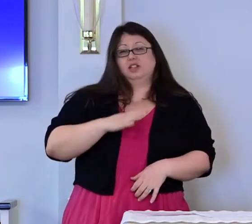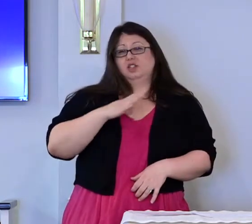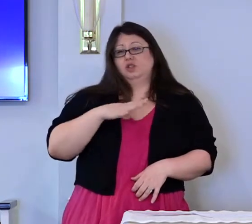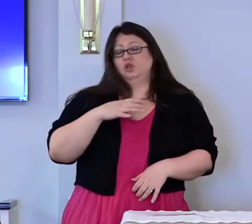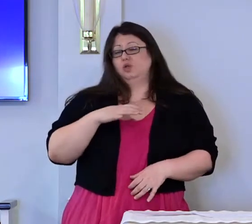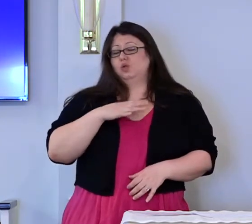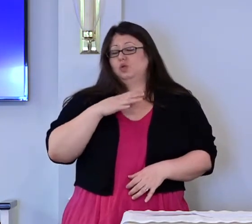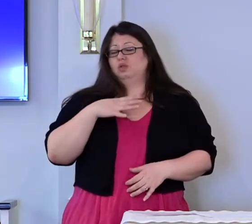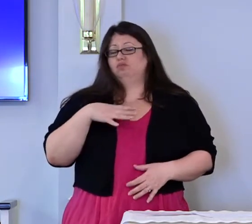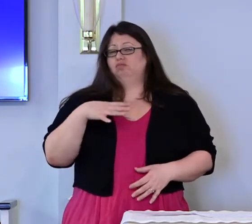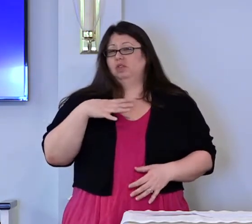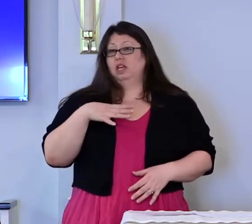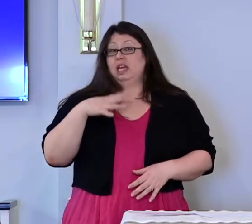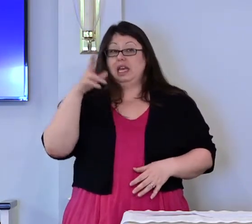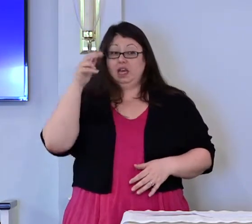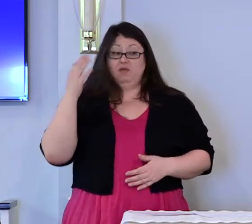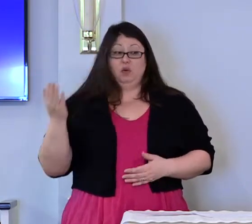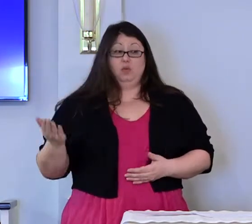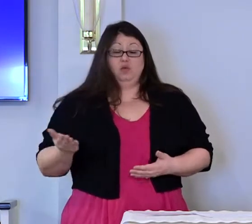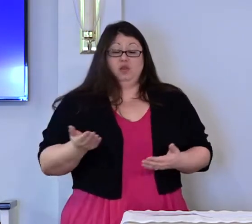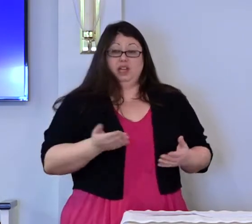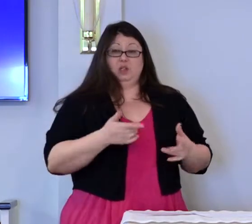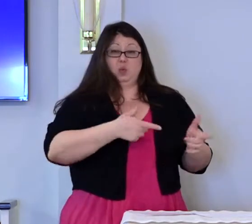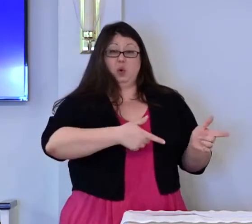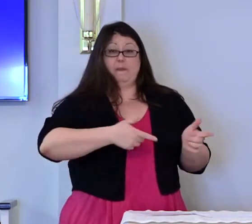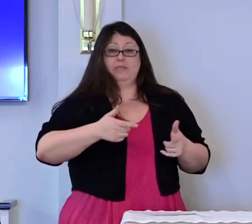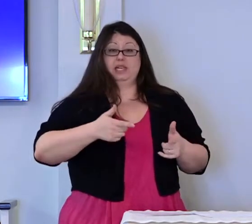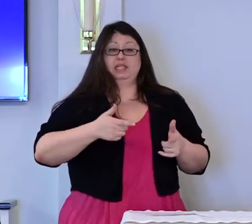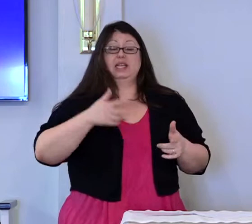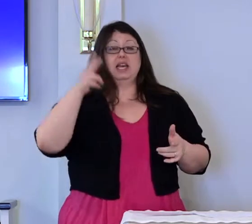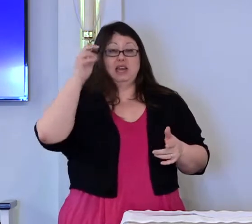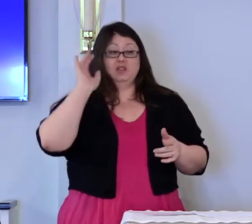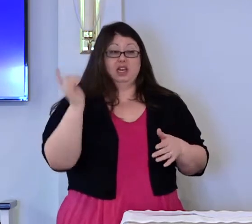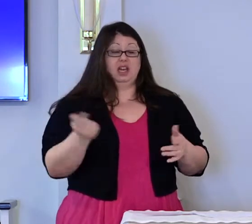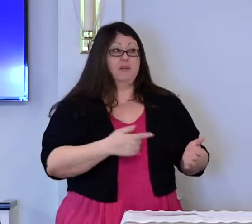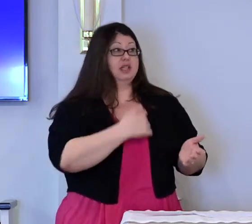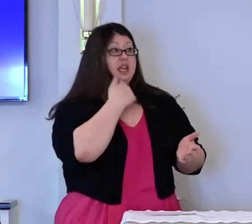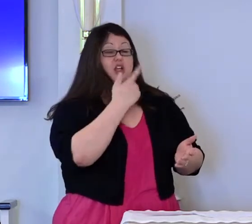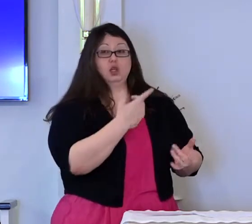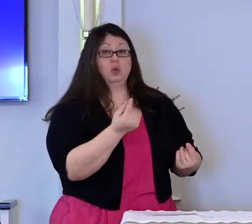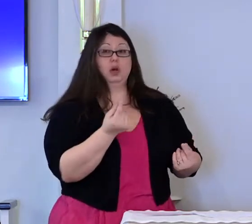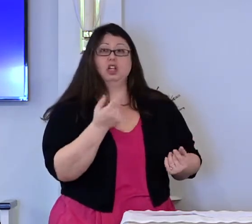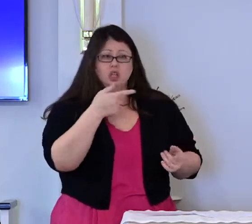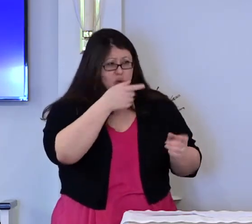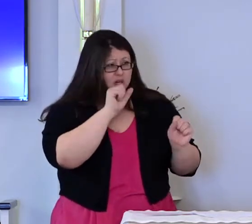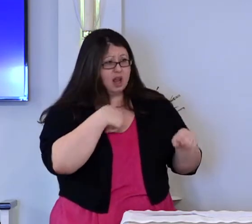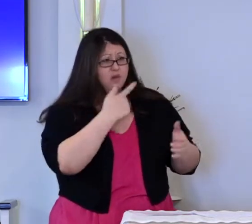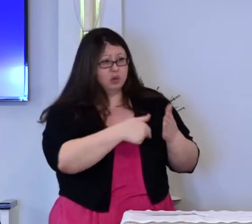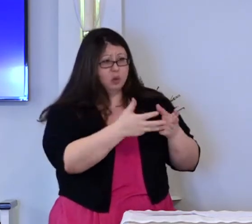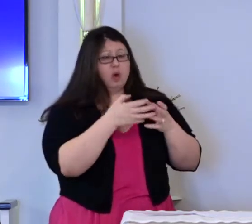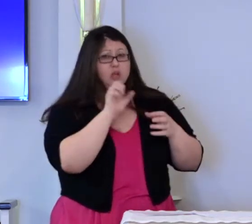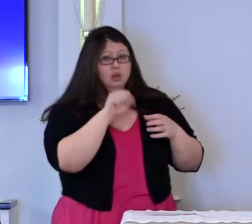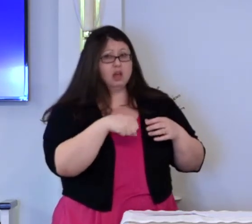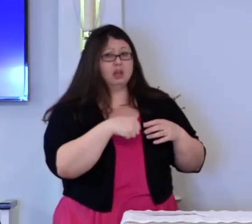Evil comes bearing weapons. Evil comes and tells you, you can have your way. And evil